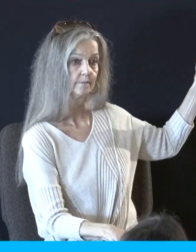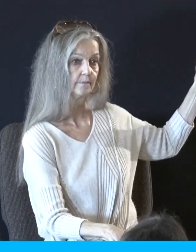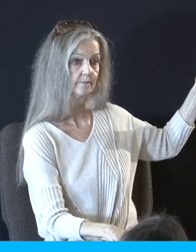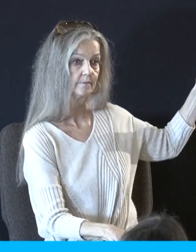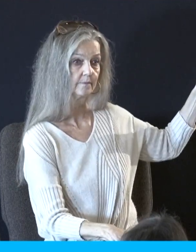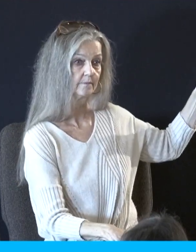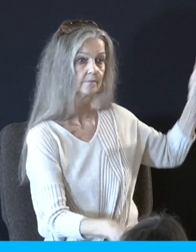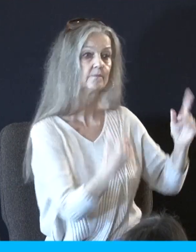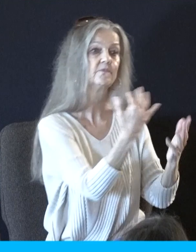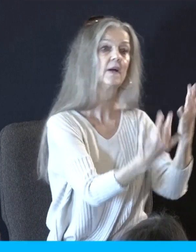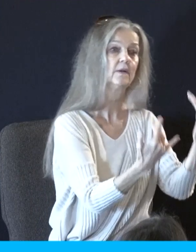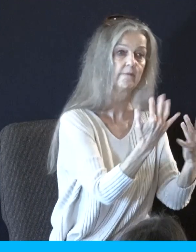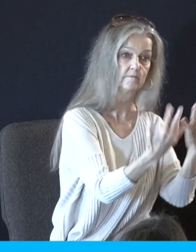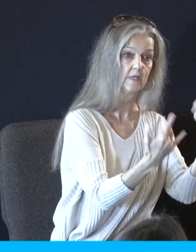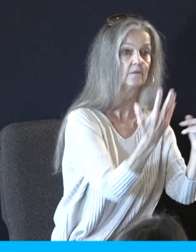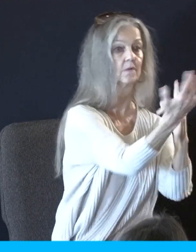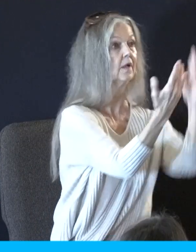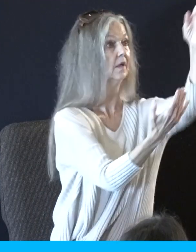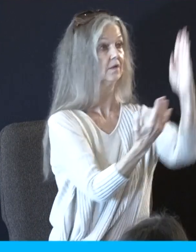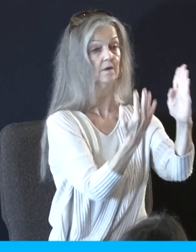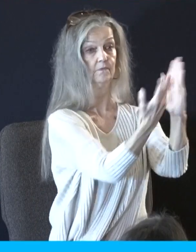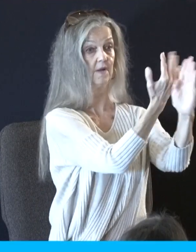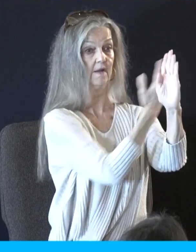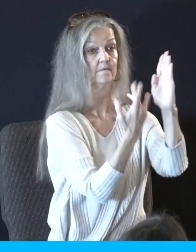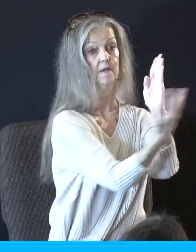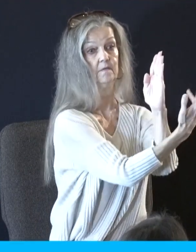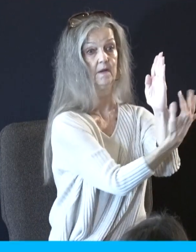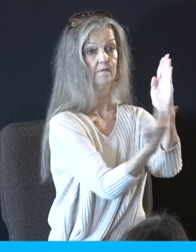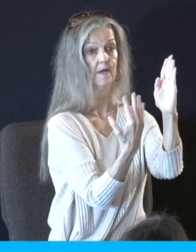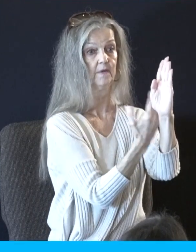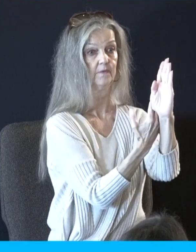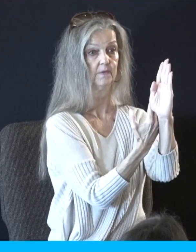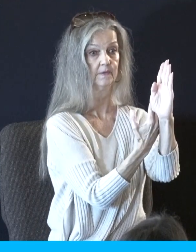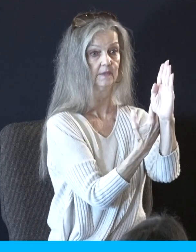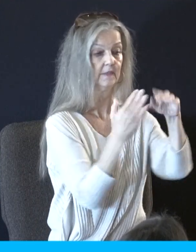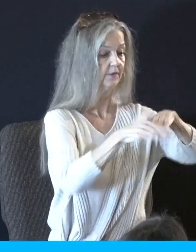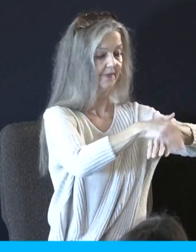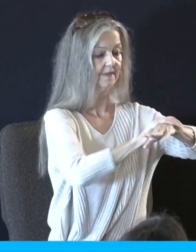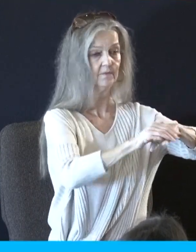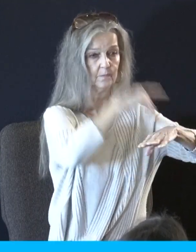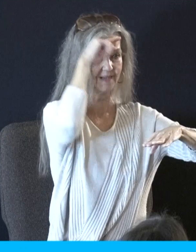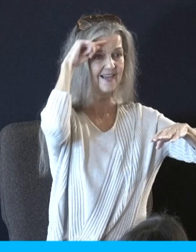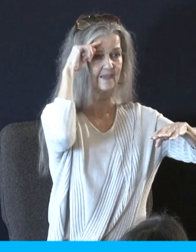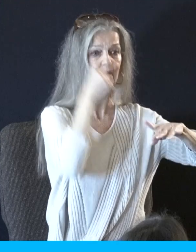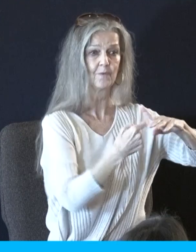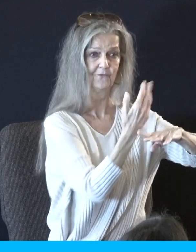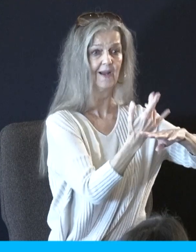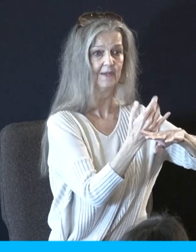parts of the rocks are black but on the inside they are brownish in color and you can see here there's been some rocks that